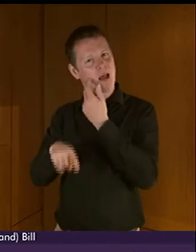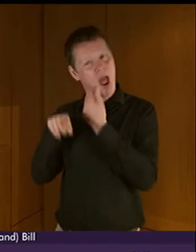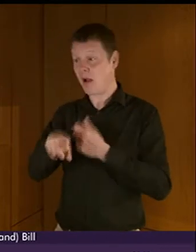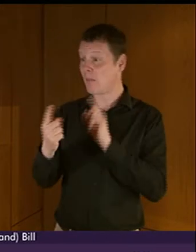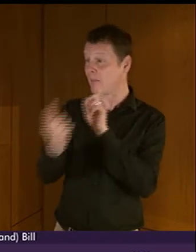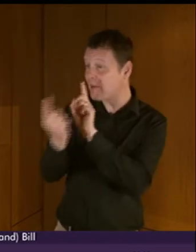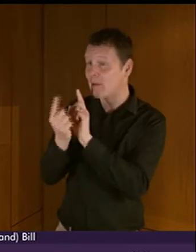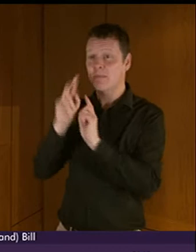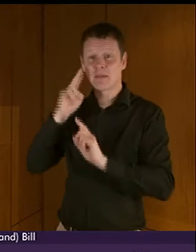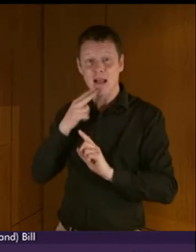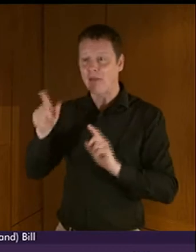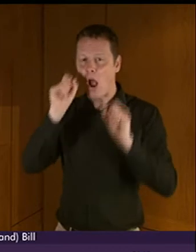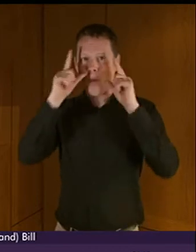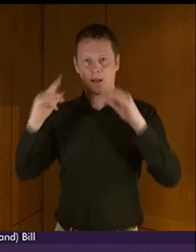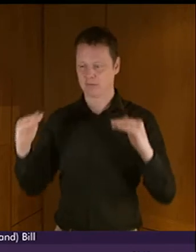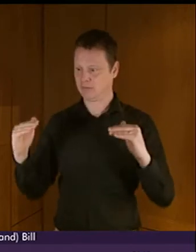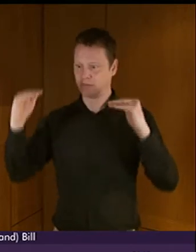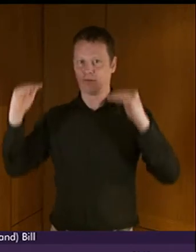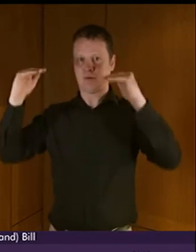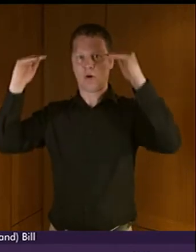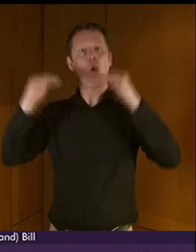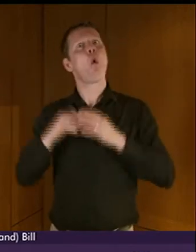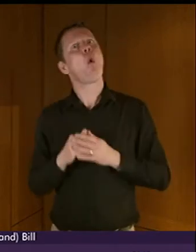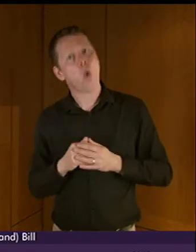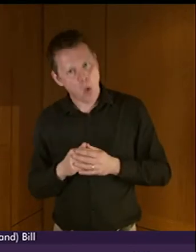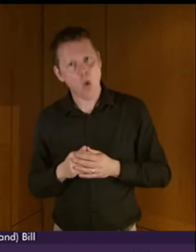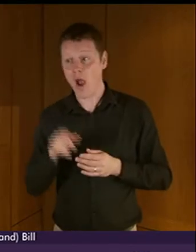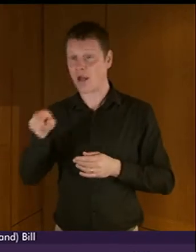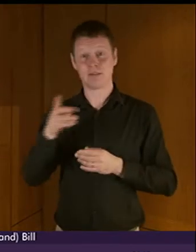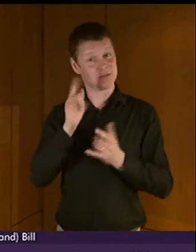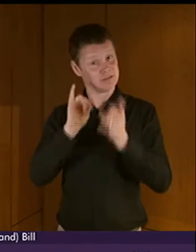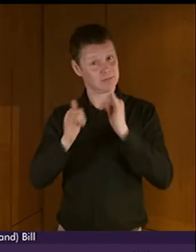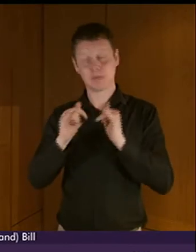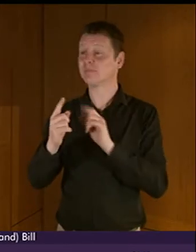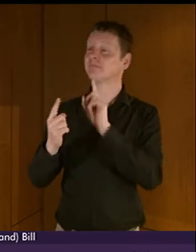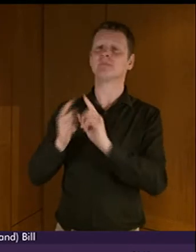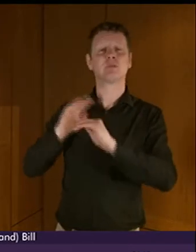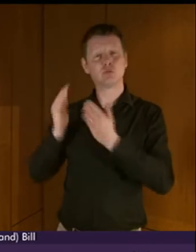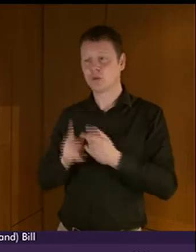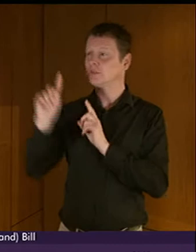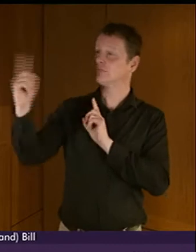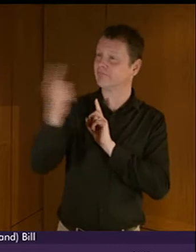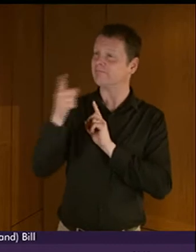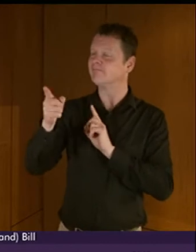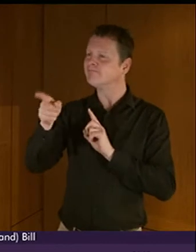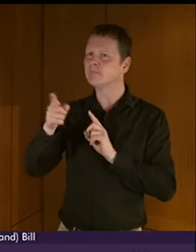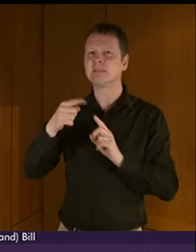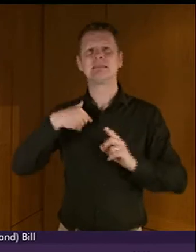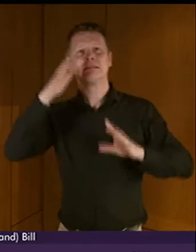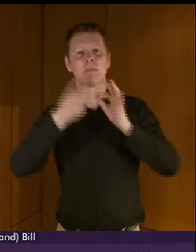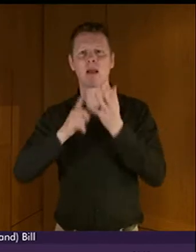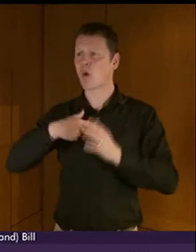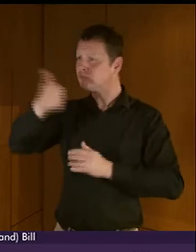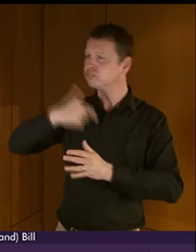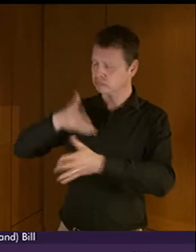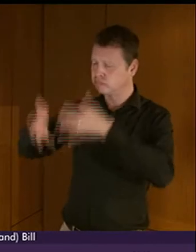the awareness. And sometimes the gratitude of people who were using BSL or who are reliant on